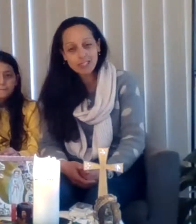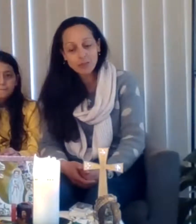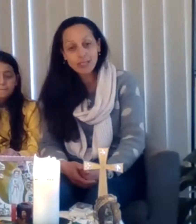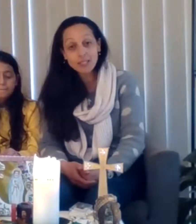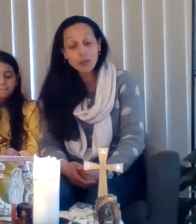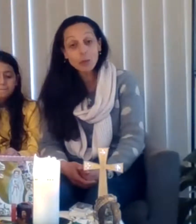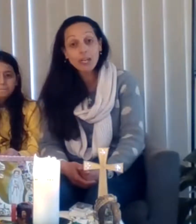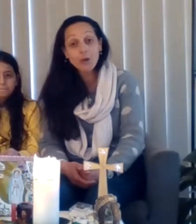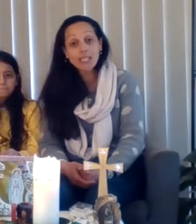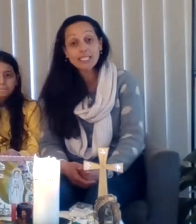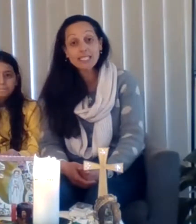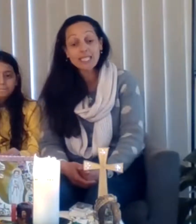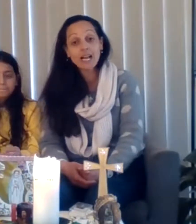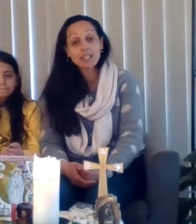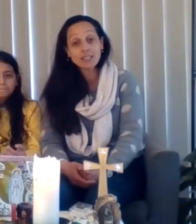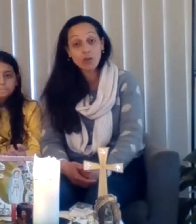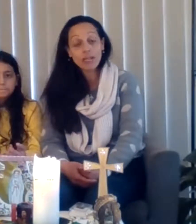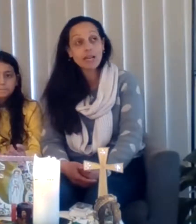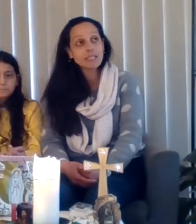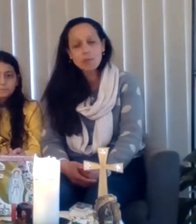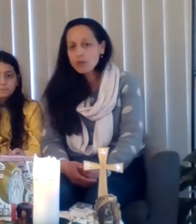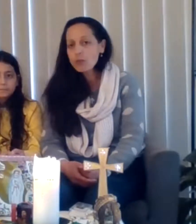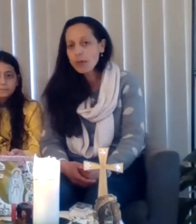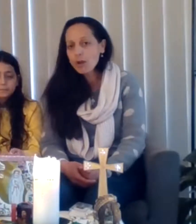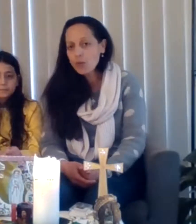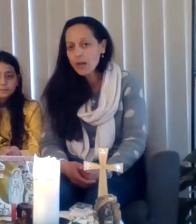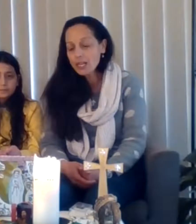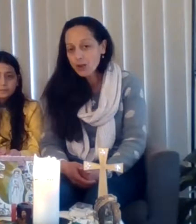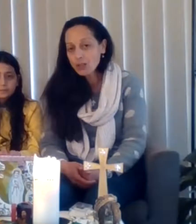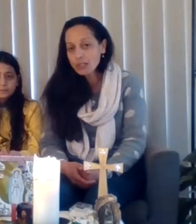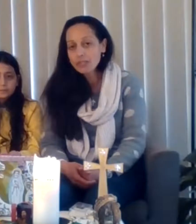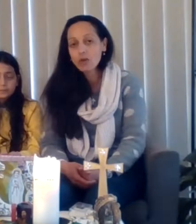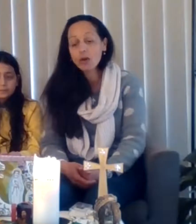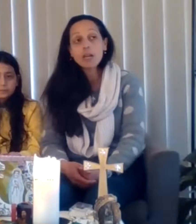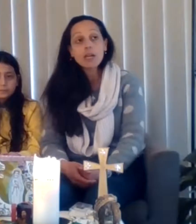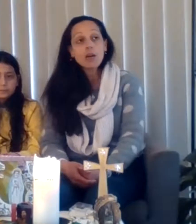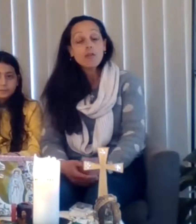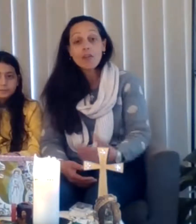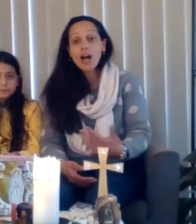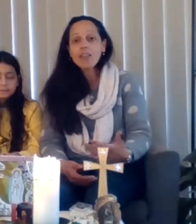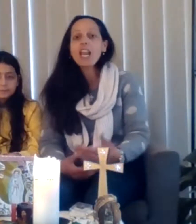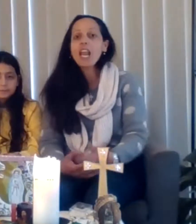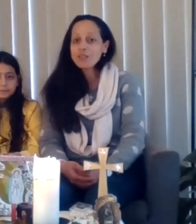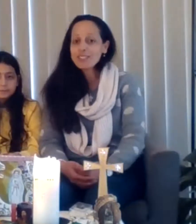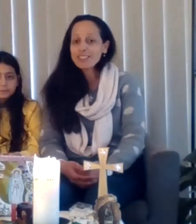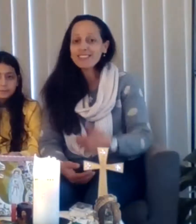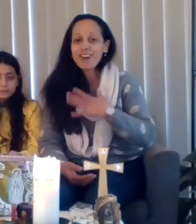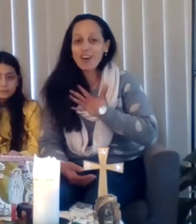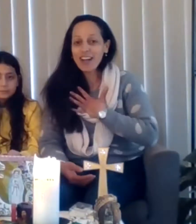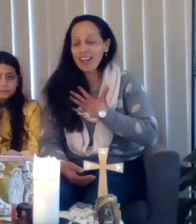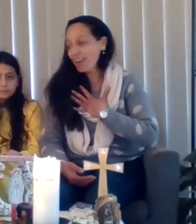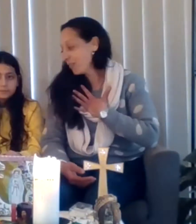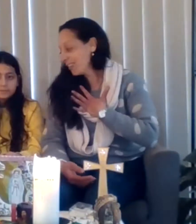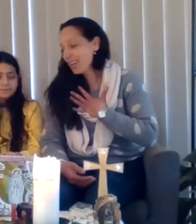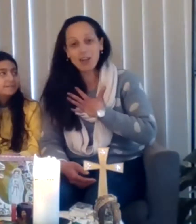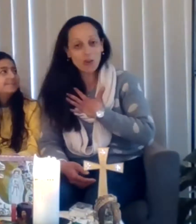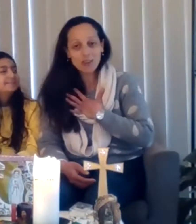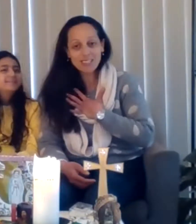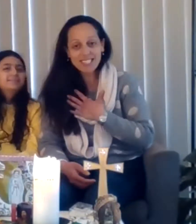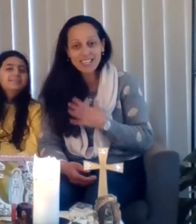this week. This week we're going to sing a song. Now some of you may already know this song. Father loves it. I love it. A lot of us